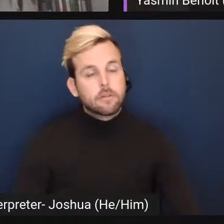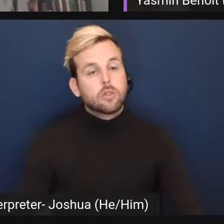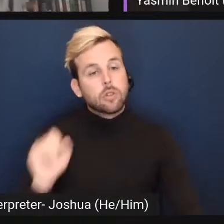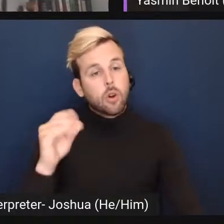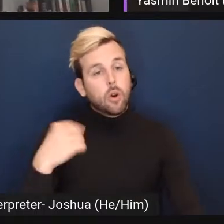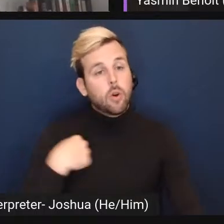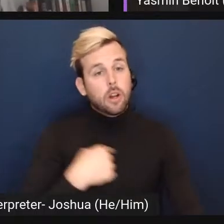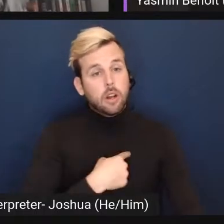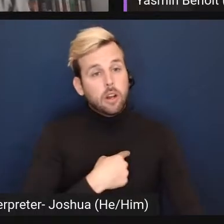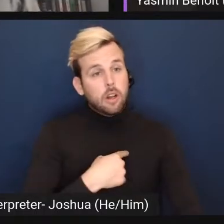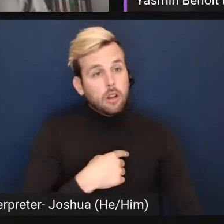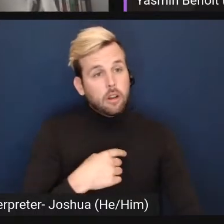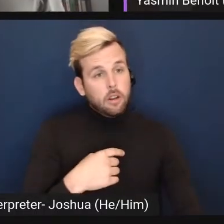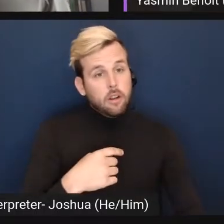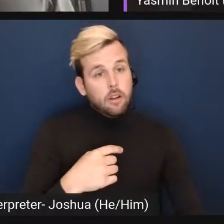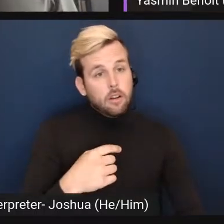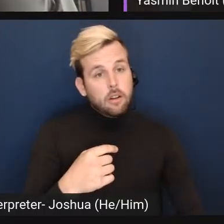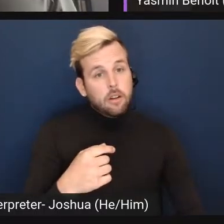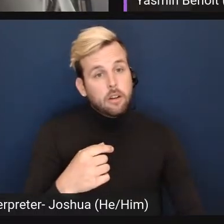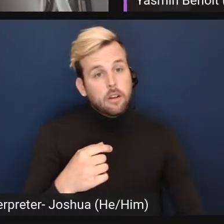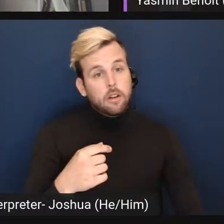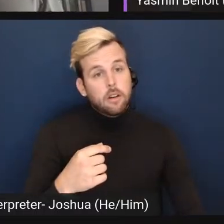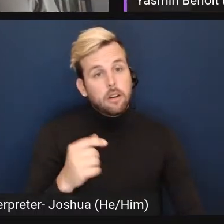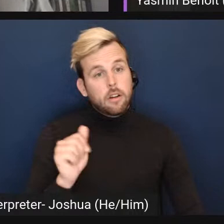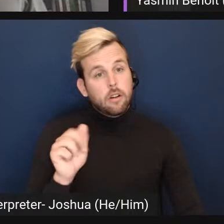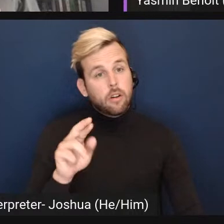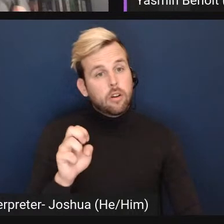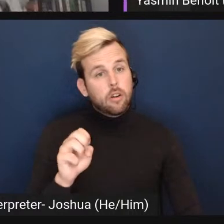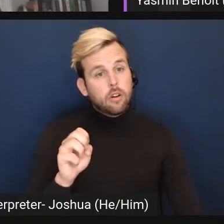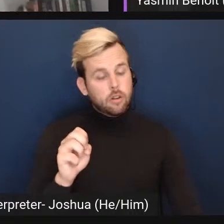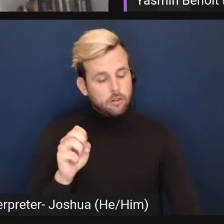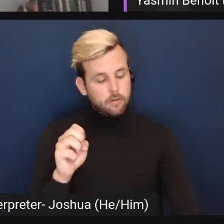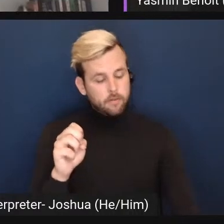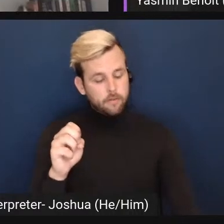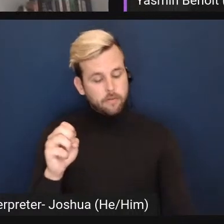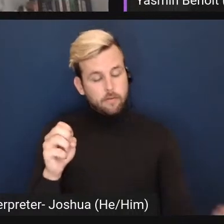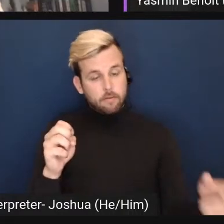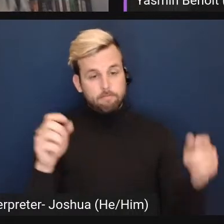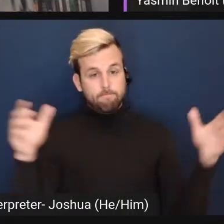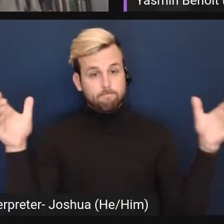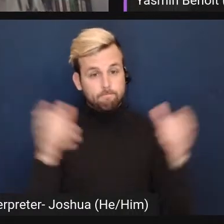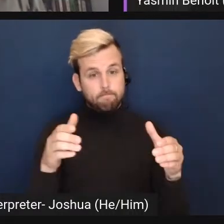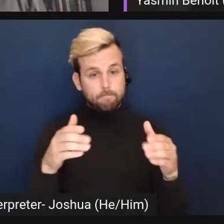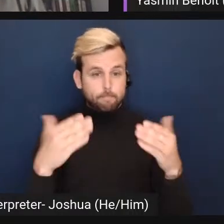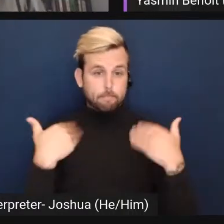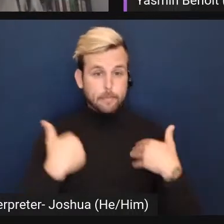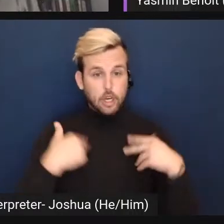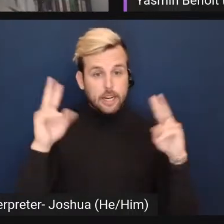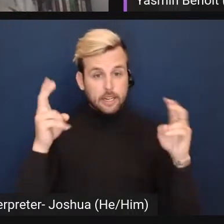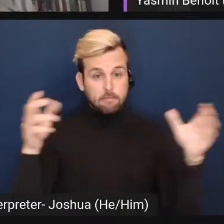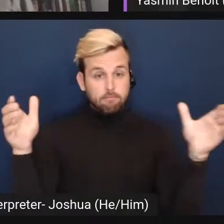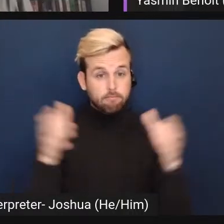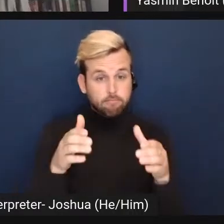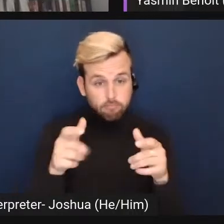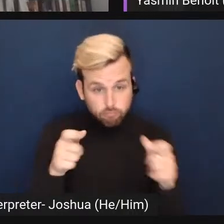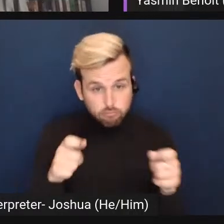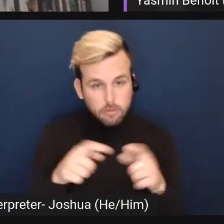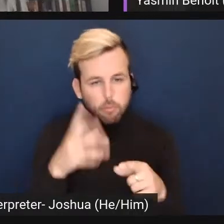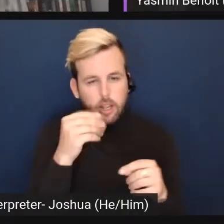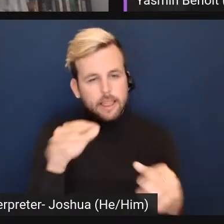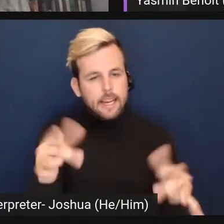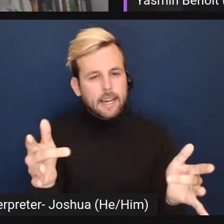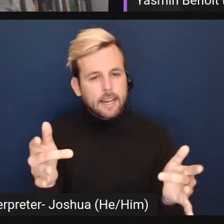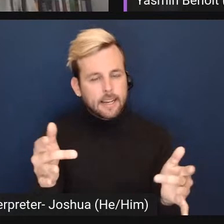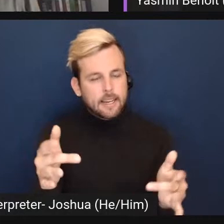we're, uh, like we are a governing body, but we are pretty light. This is, I think,